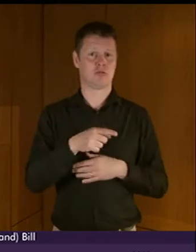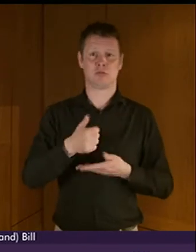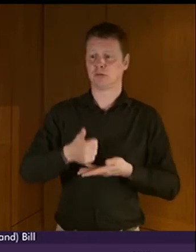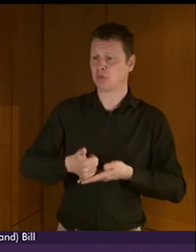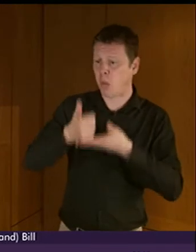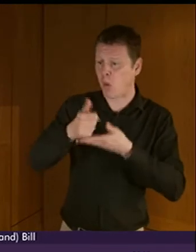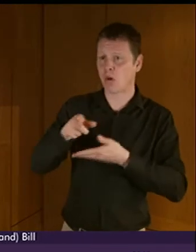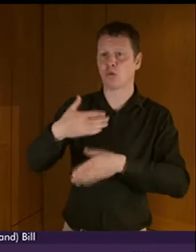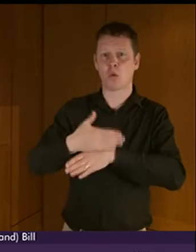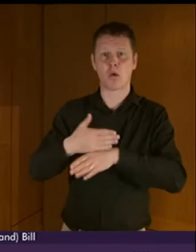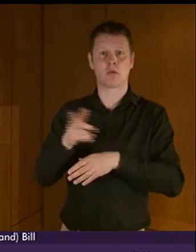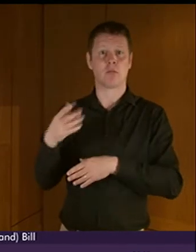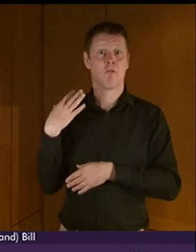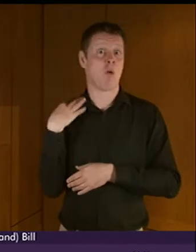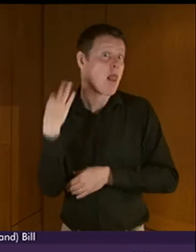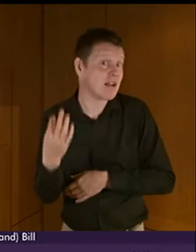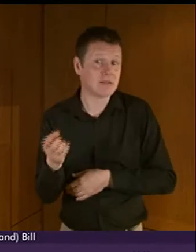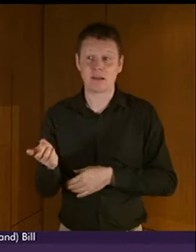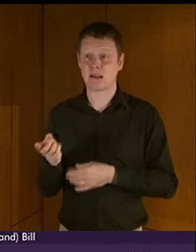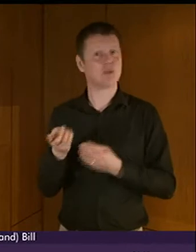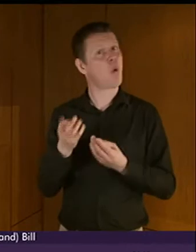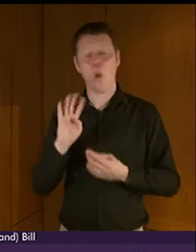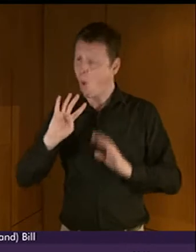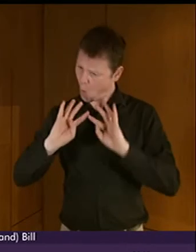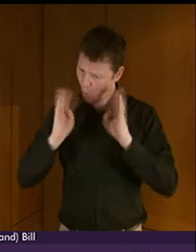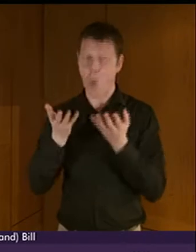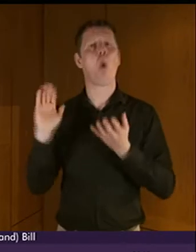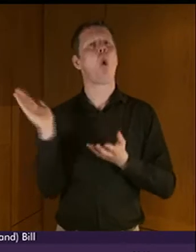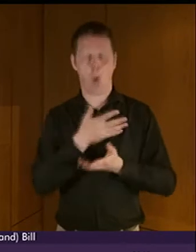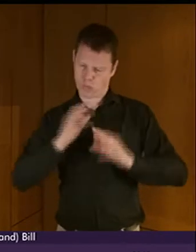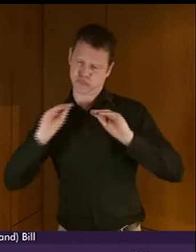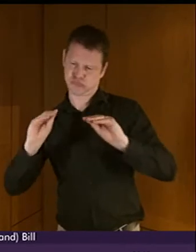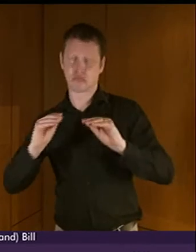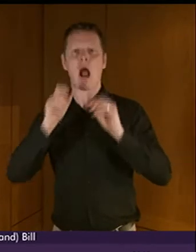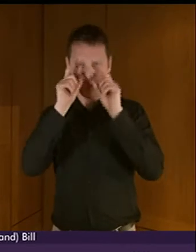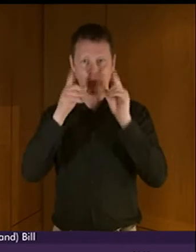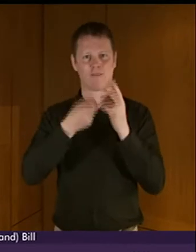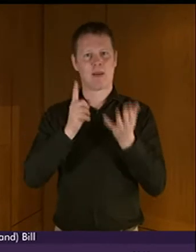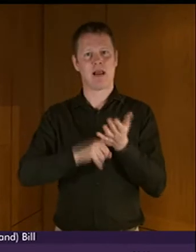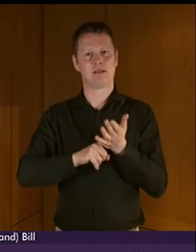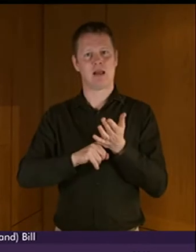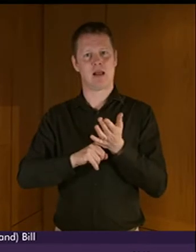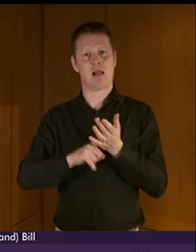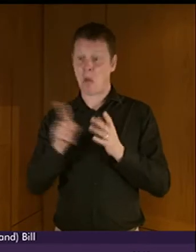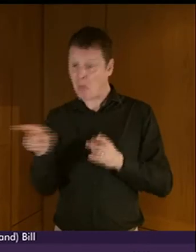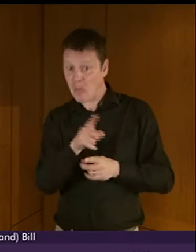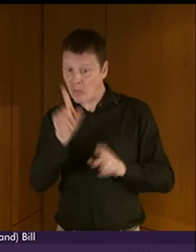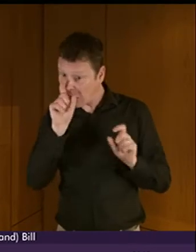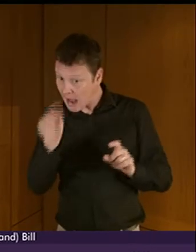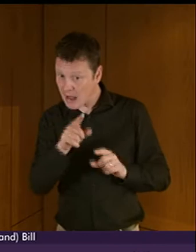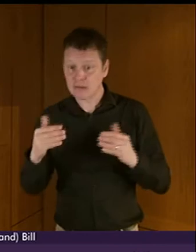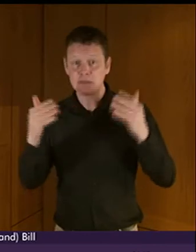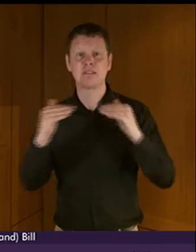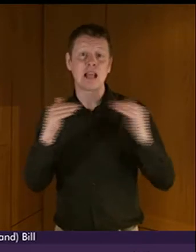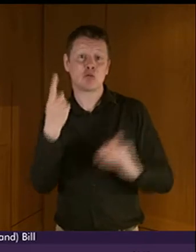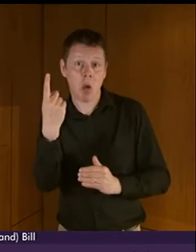had an awareness of the BSL. Stage one. And for many, they went on